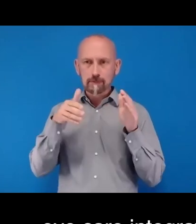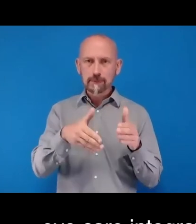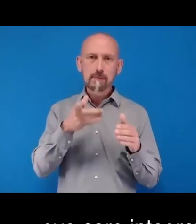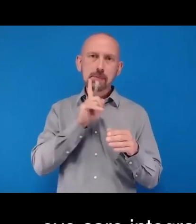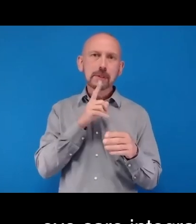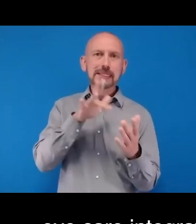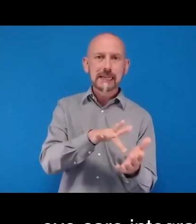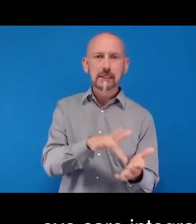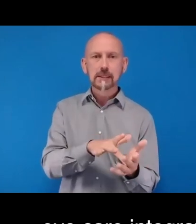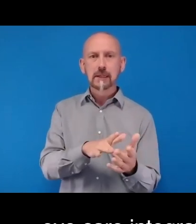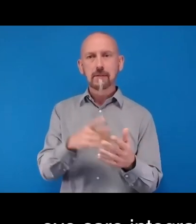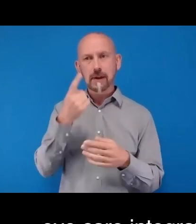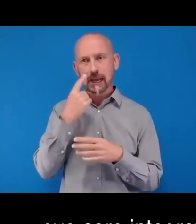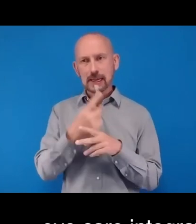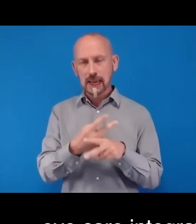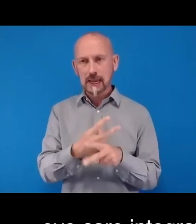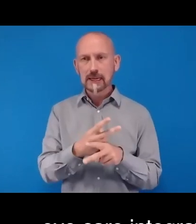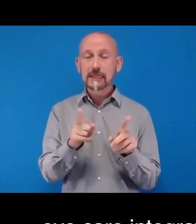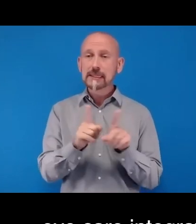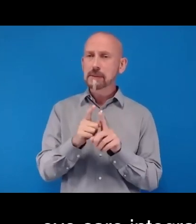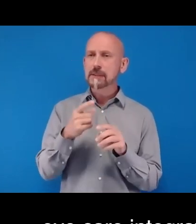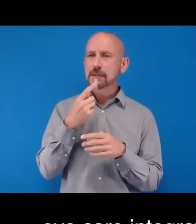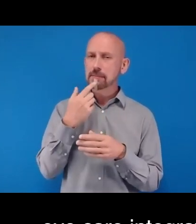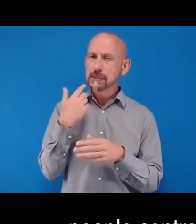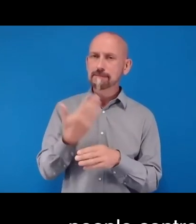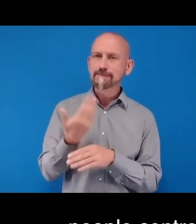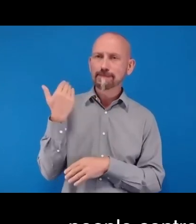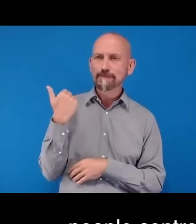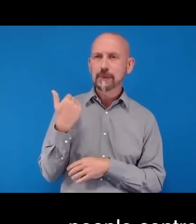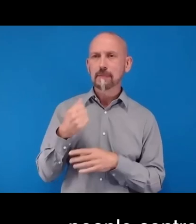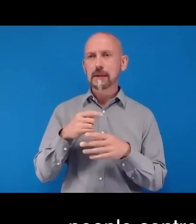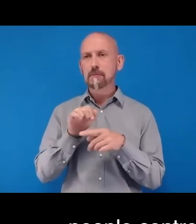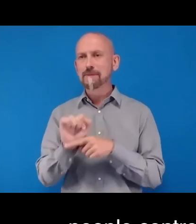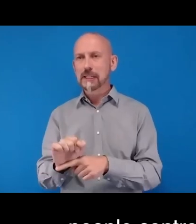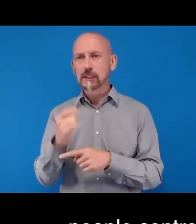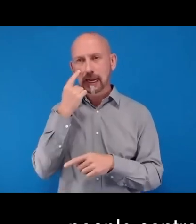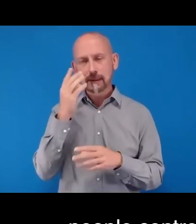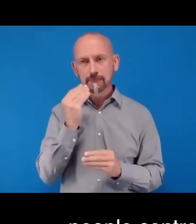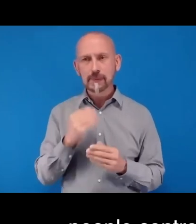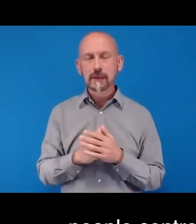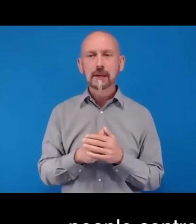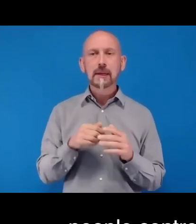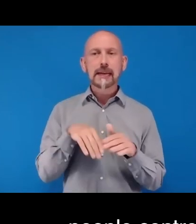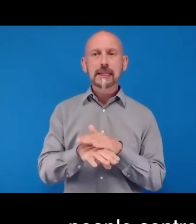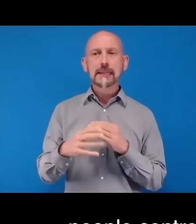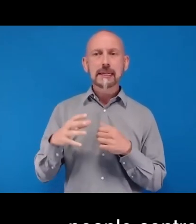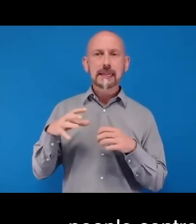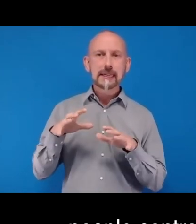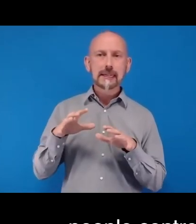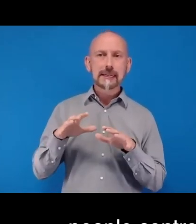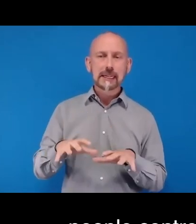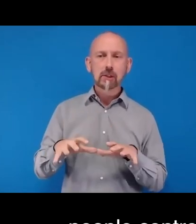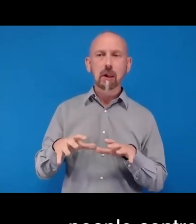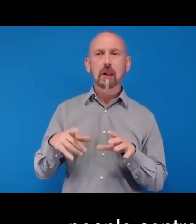of eye care interventions, just mentioned by the earlier speaker, at national and provincial levels in complete alignment with the